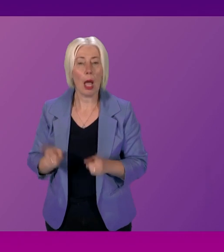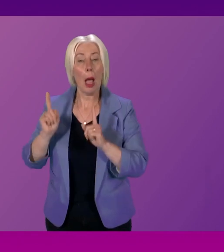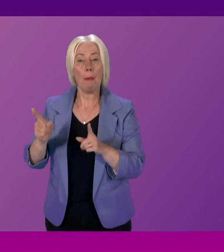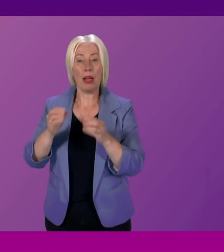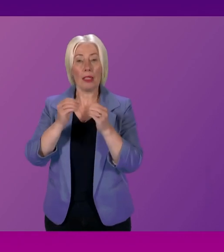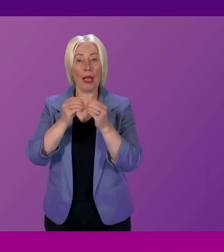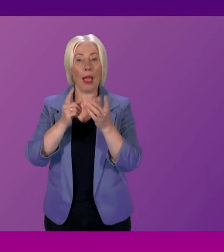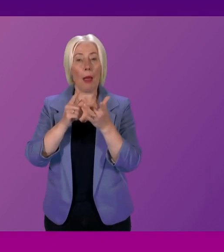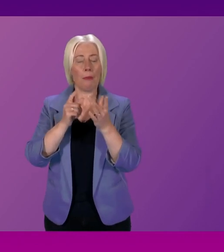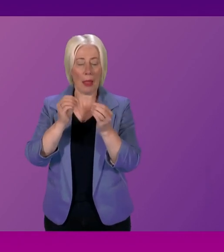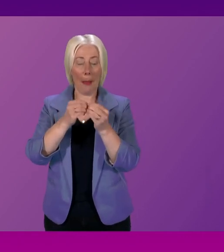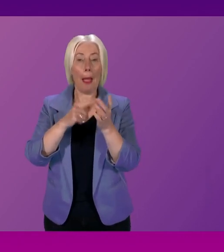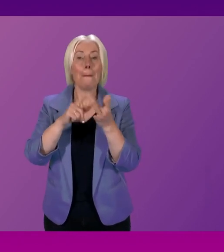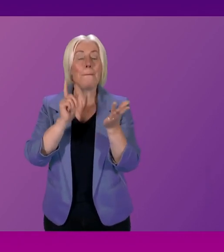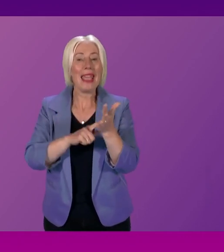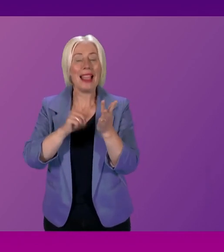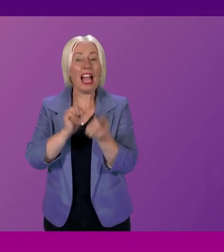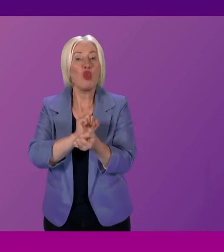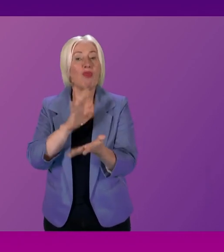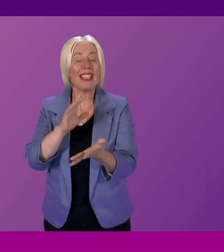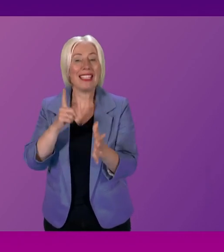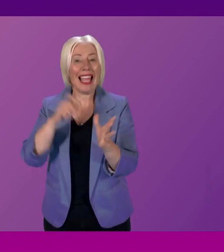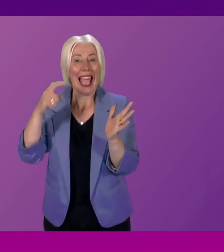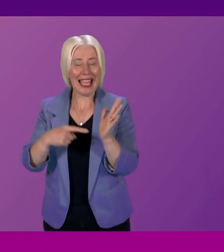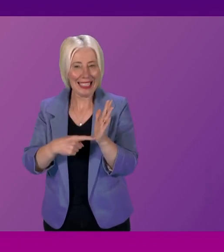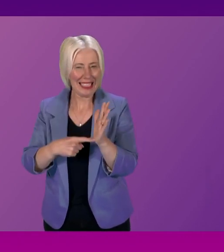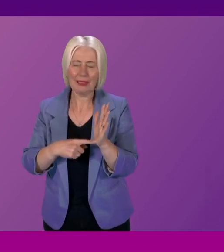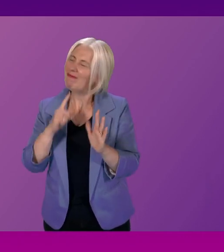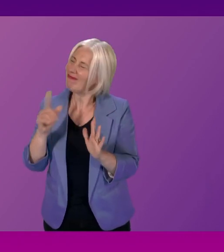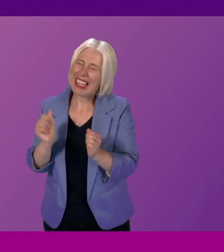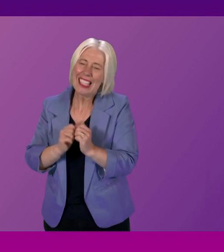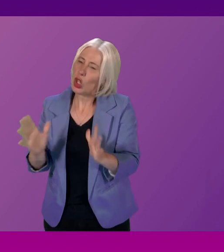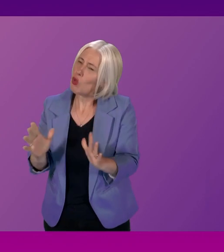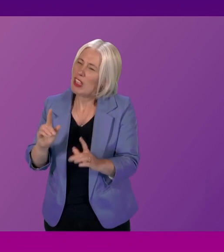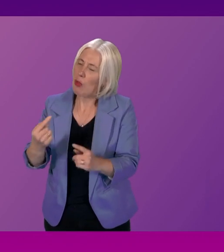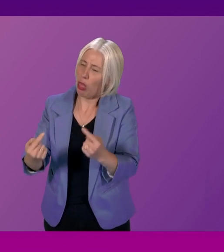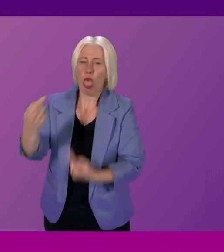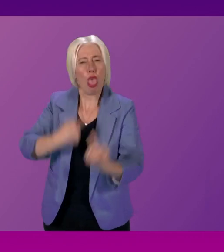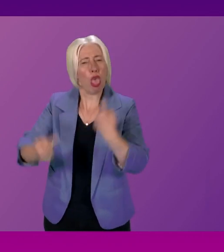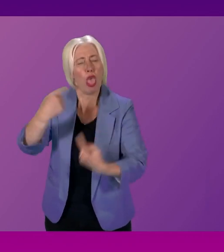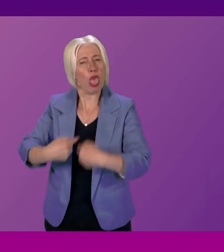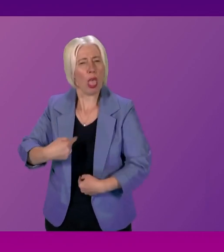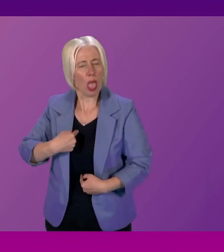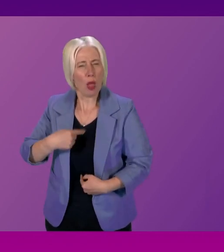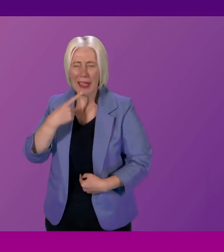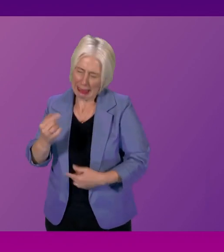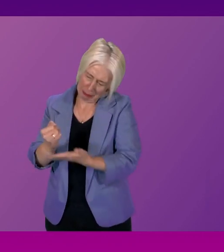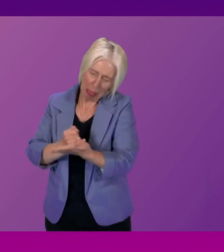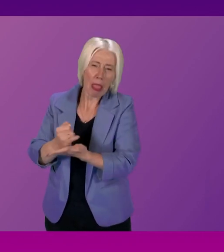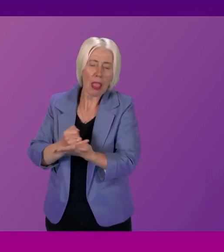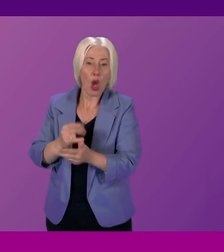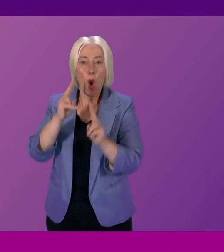Bail and Release Act, I do not agree with Russell Findlay's characterisation. When I look at the Bail